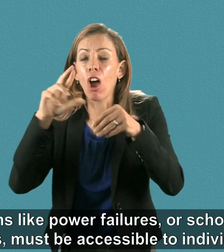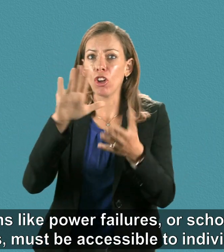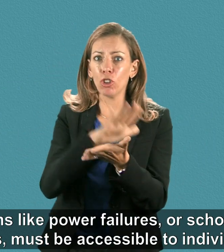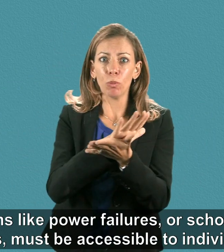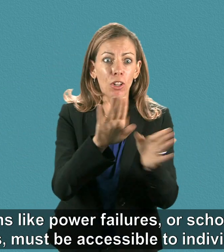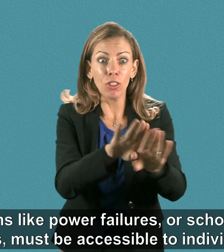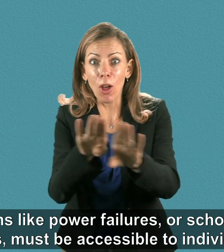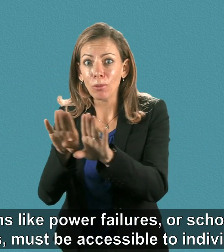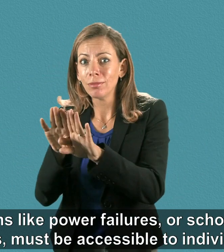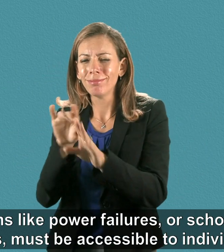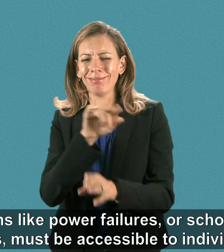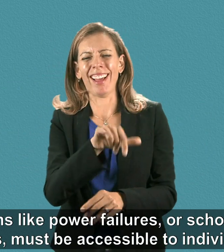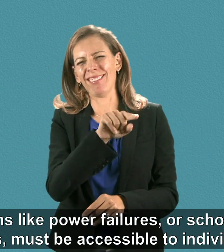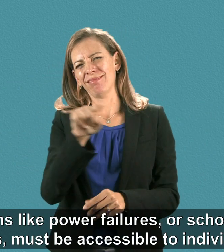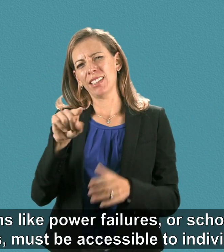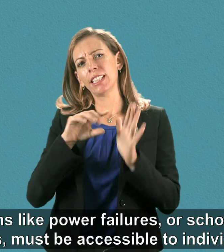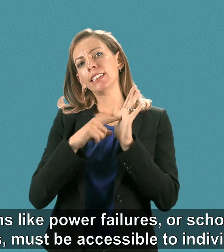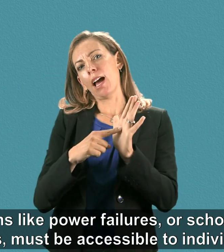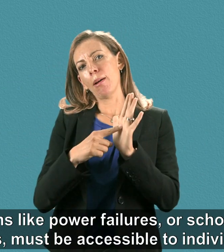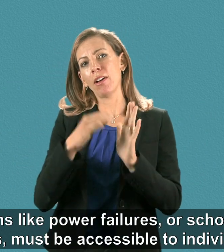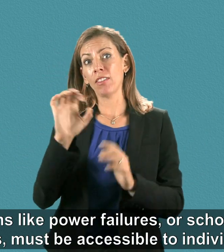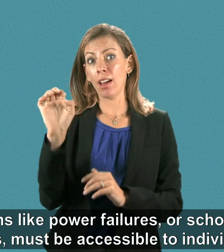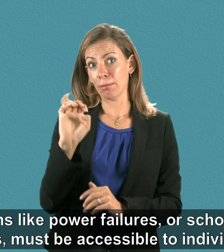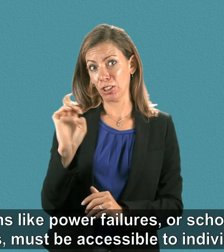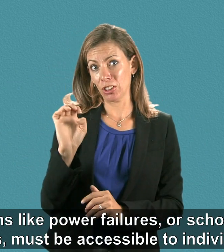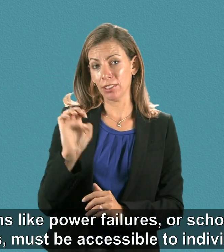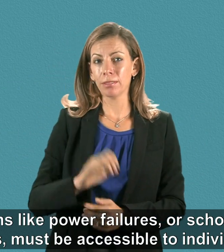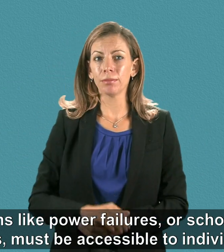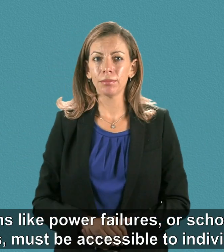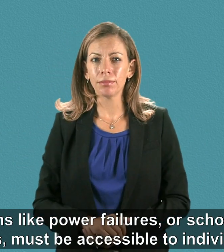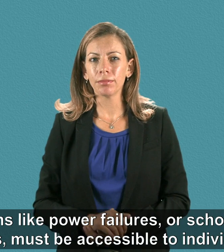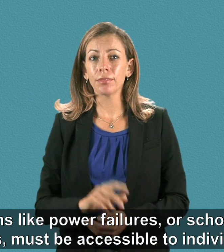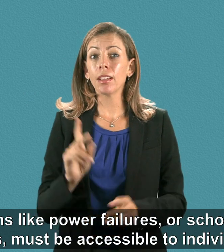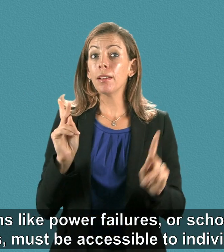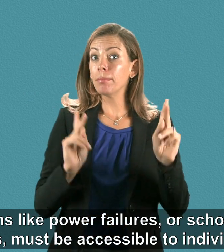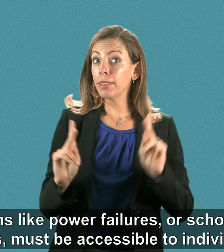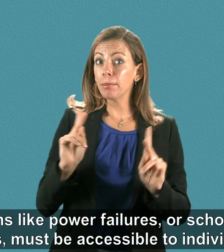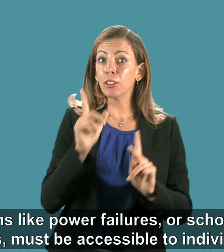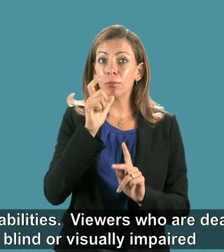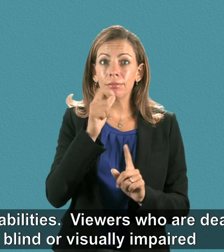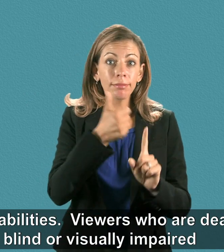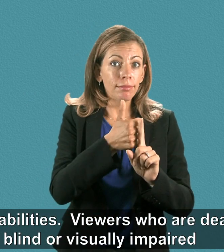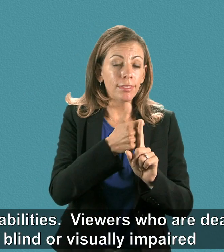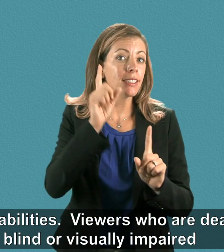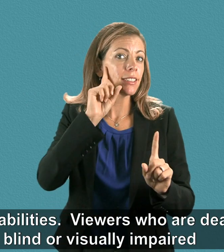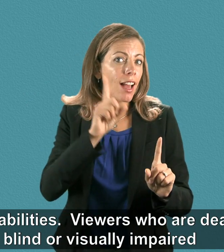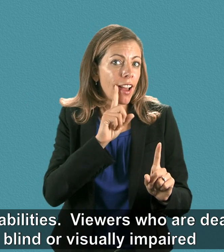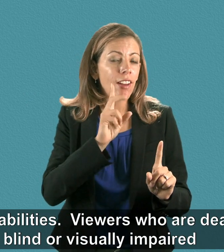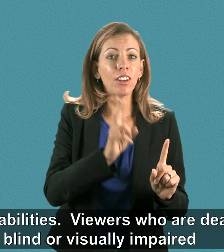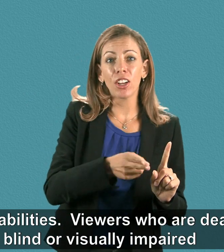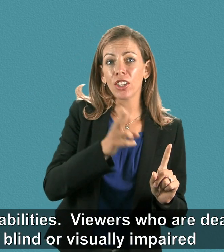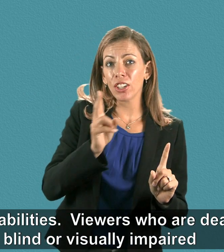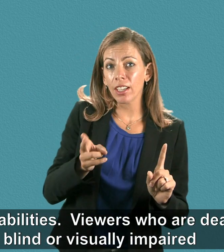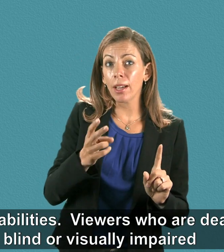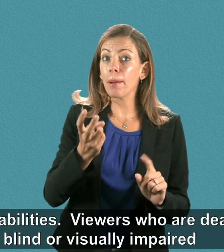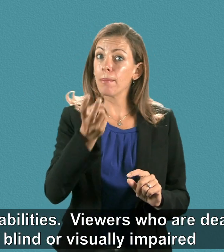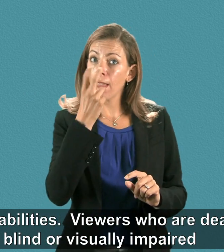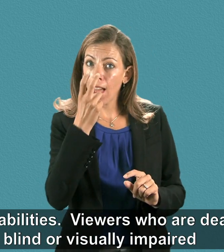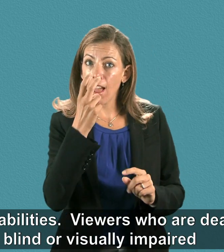or school closings, must be accessible to individuals with disabilities. Viewers who are